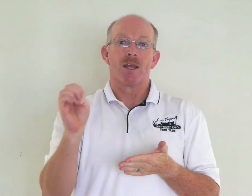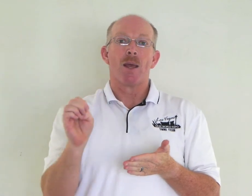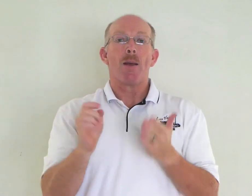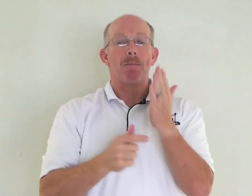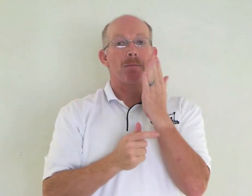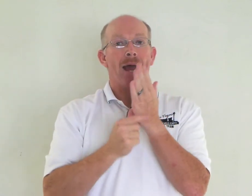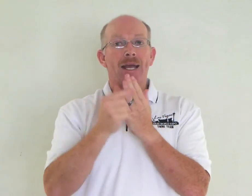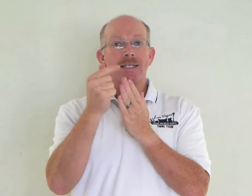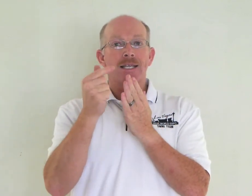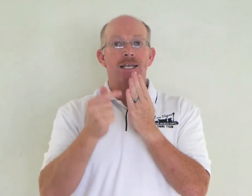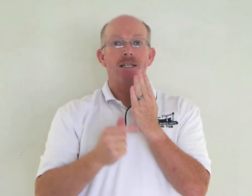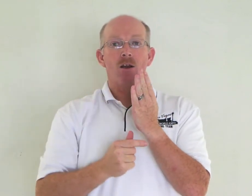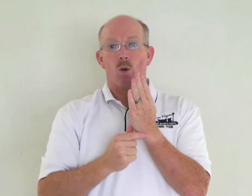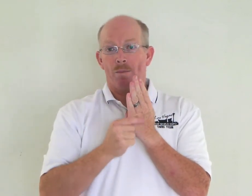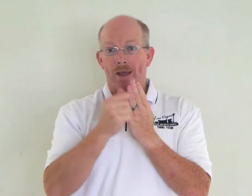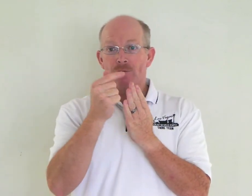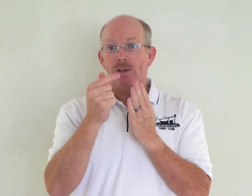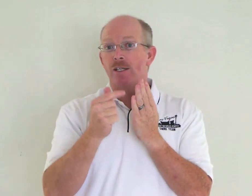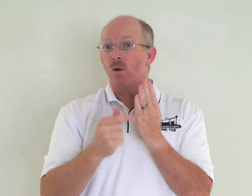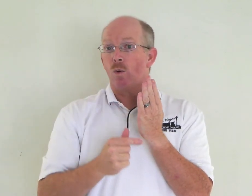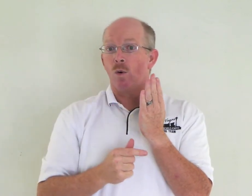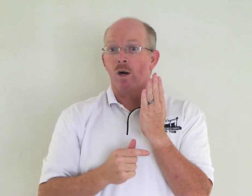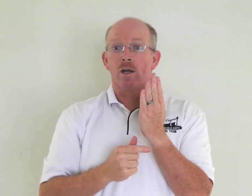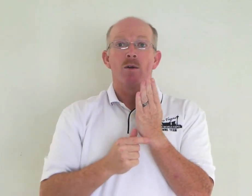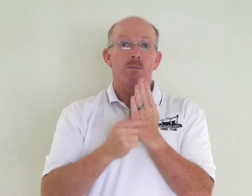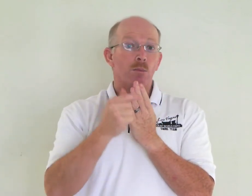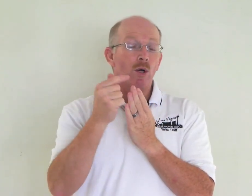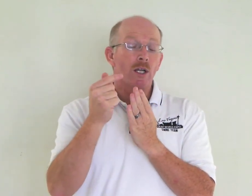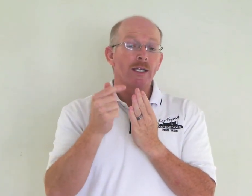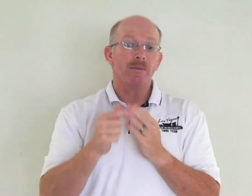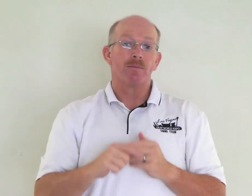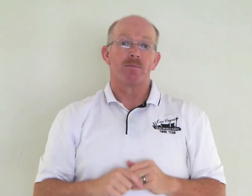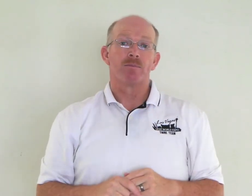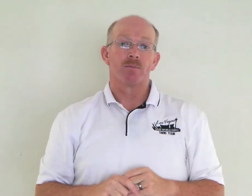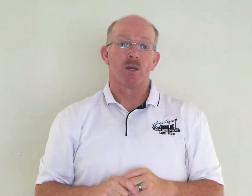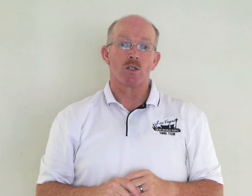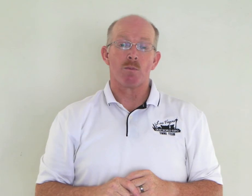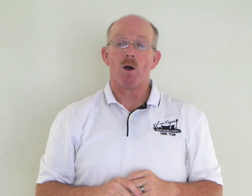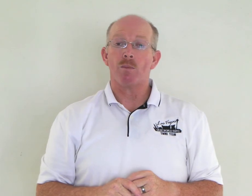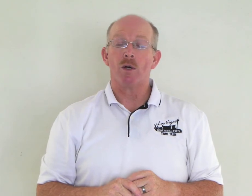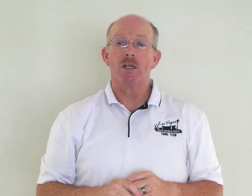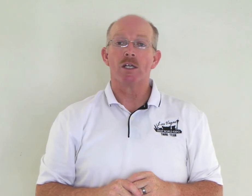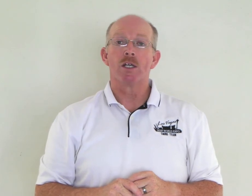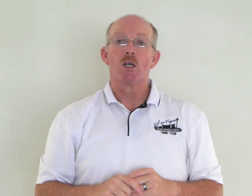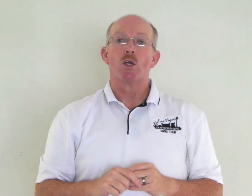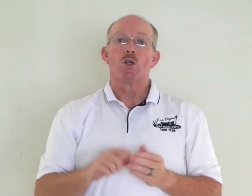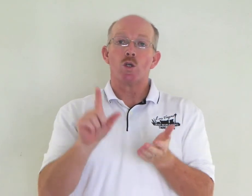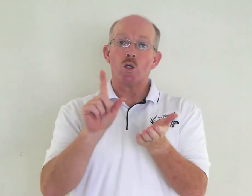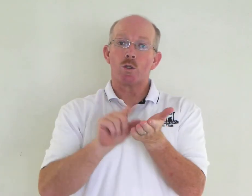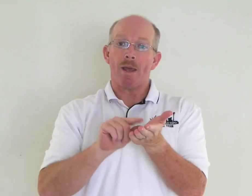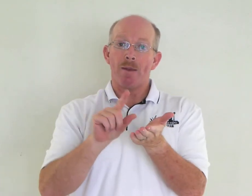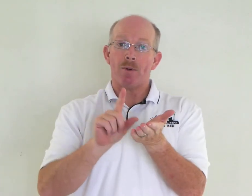Magazine or pamphlet or booklet. small book. Newspaper.